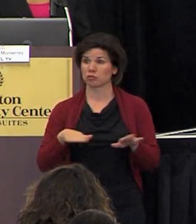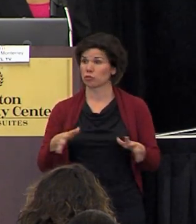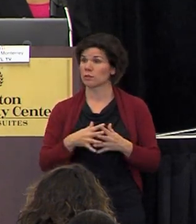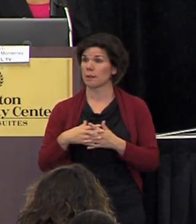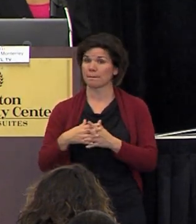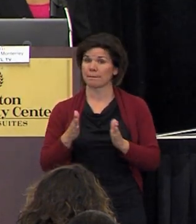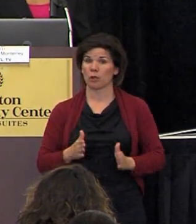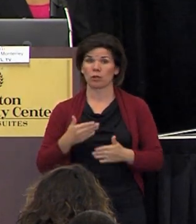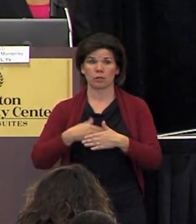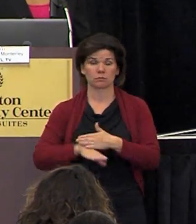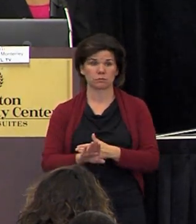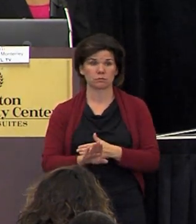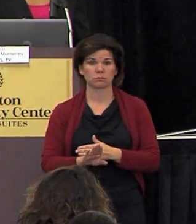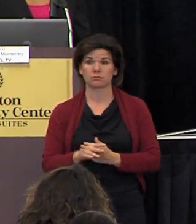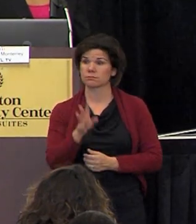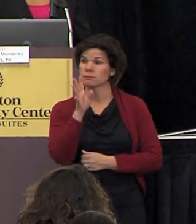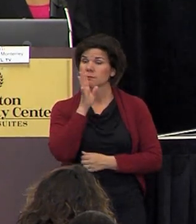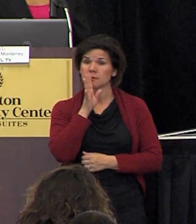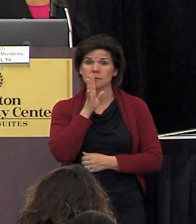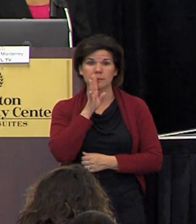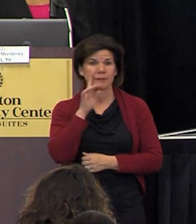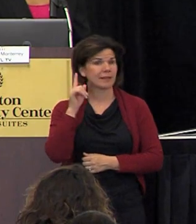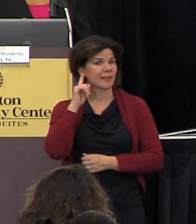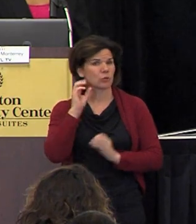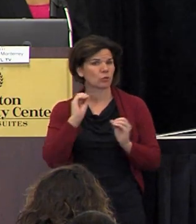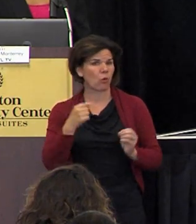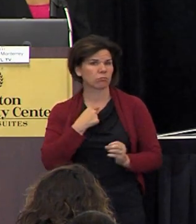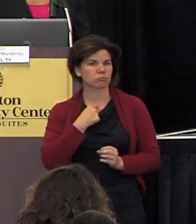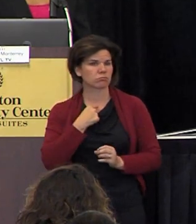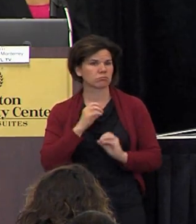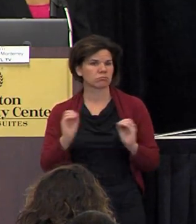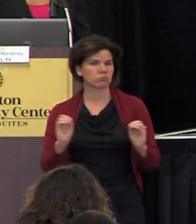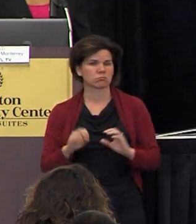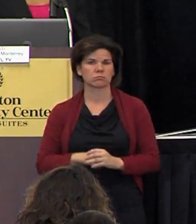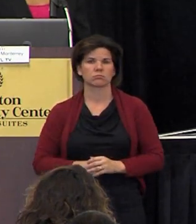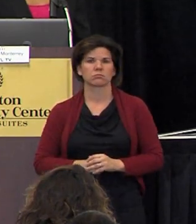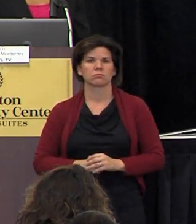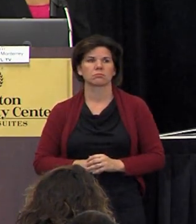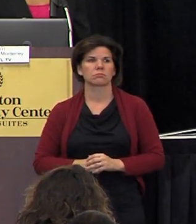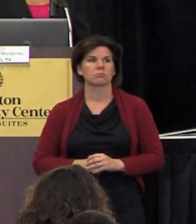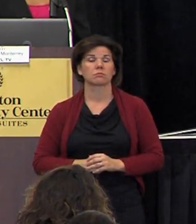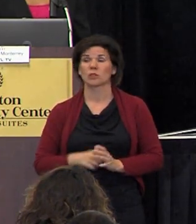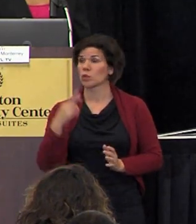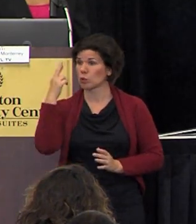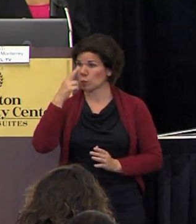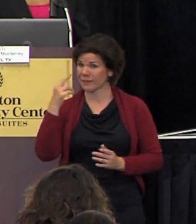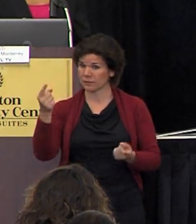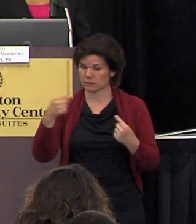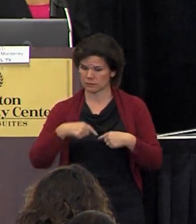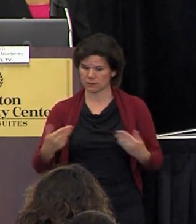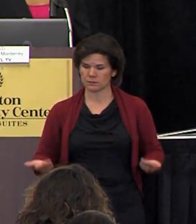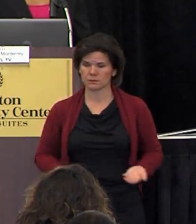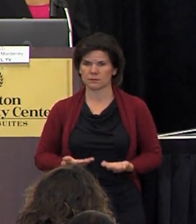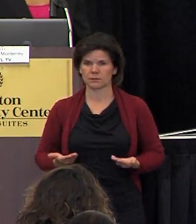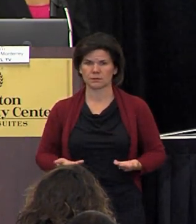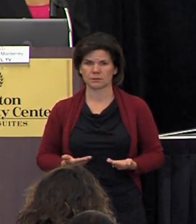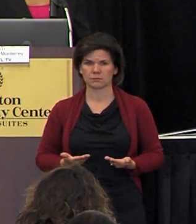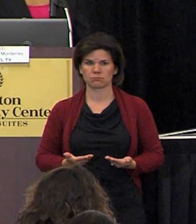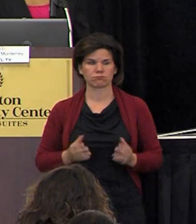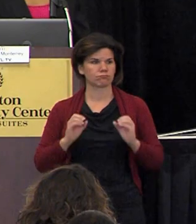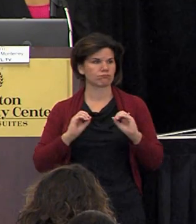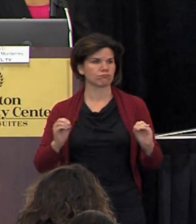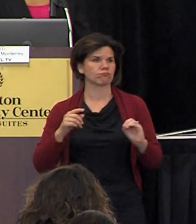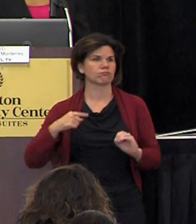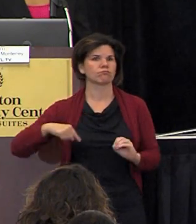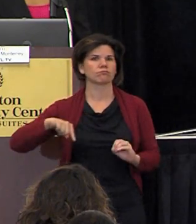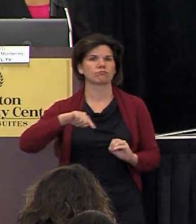american born so when they speak you will not hear their accent but whatever brought us here none of us